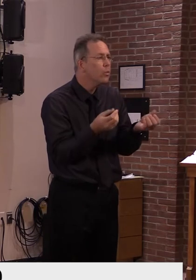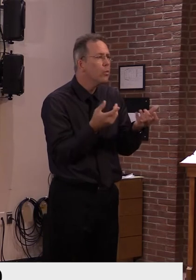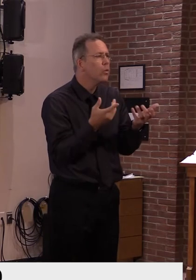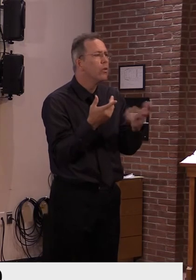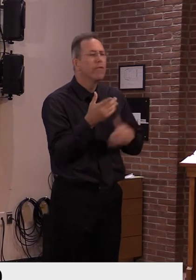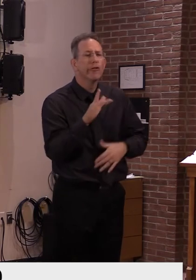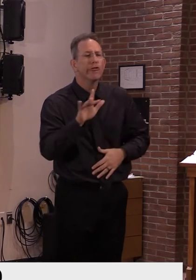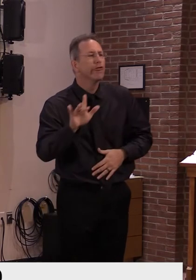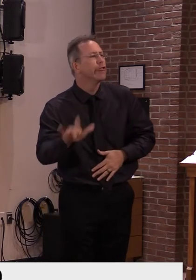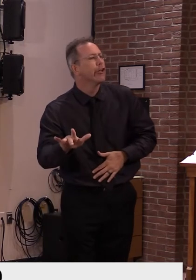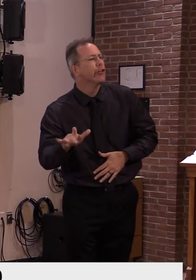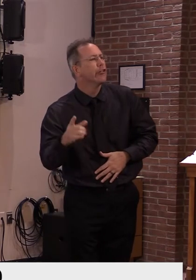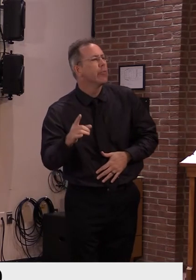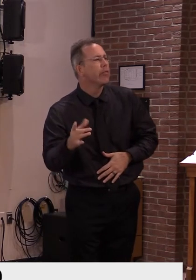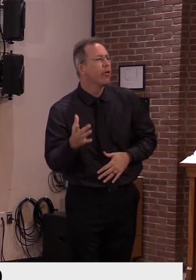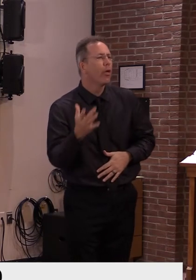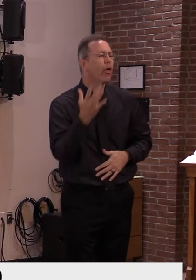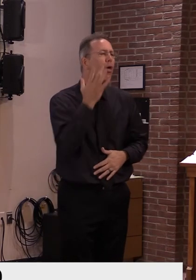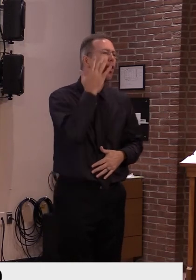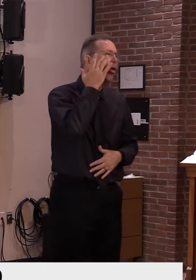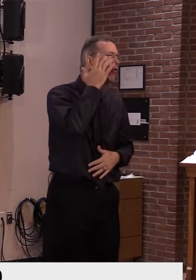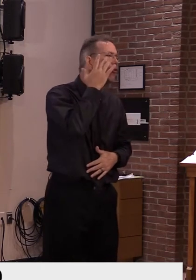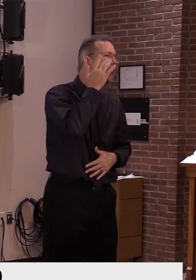on your face or in your eyes, stuff like that?